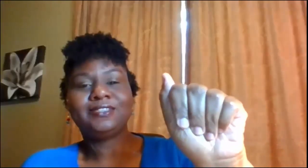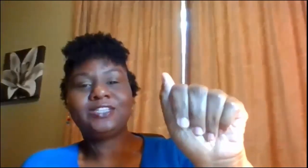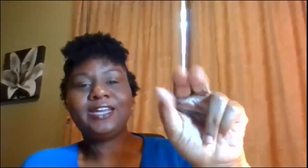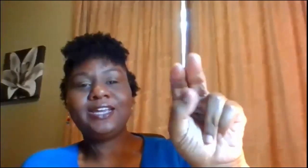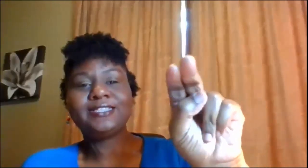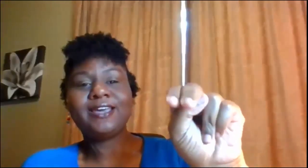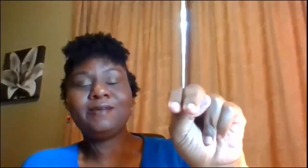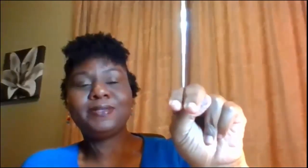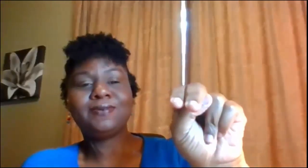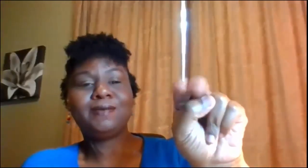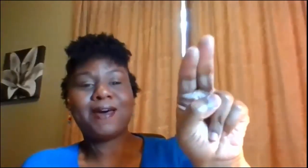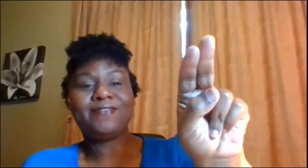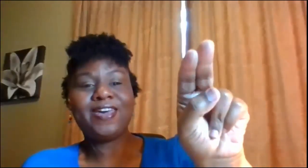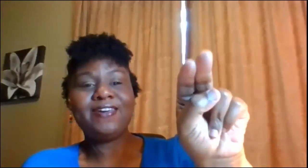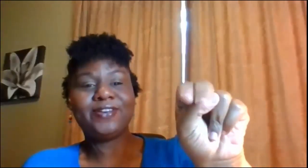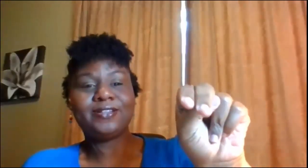Channing Tatum Channing is one of my favorites